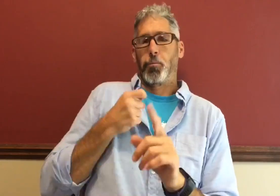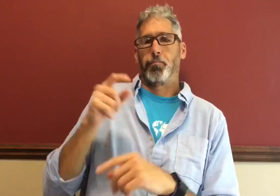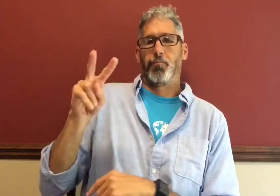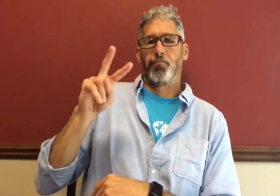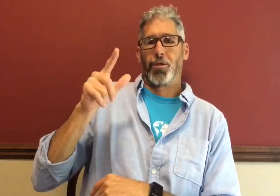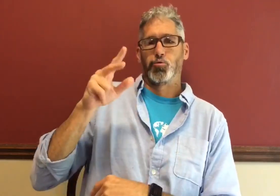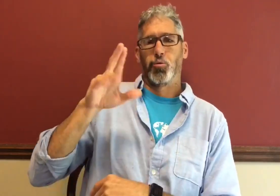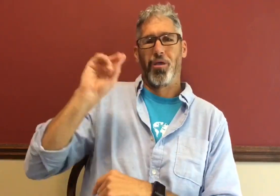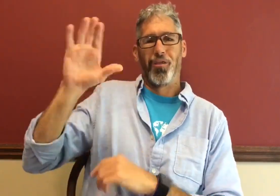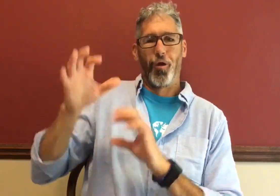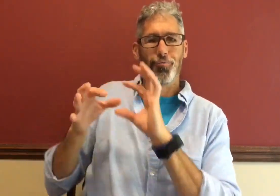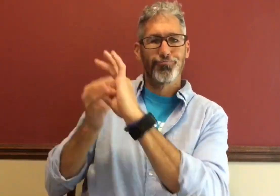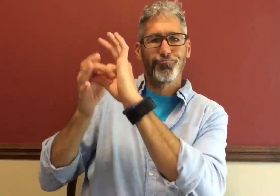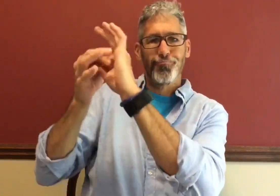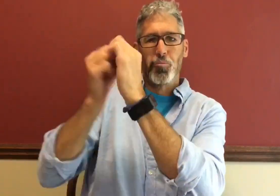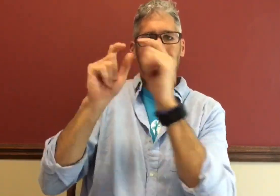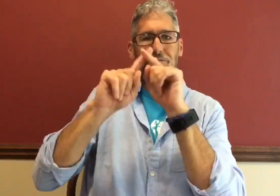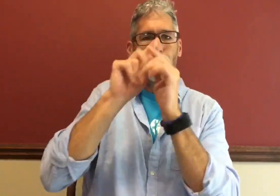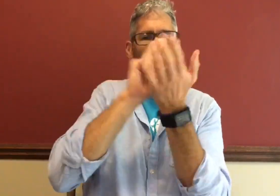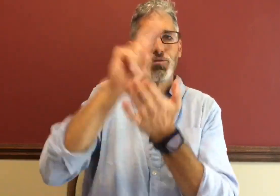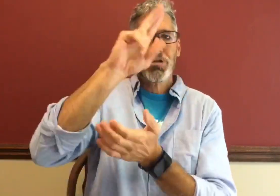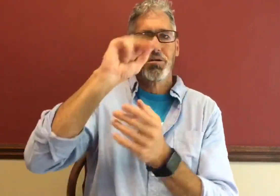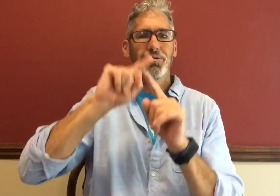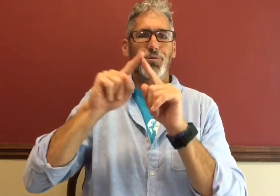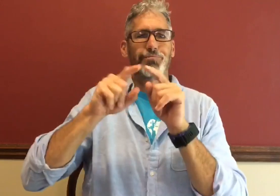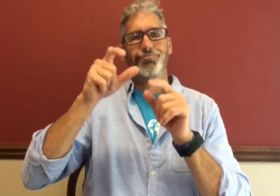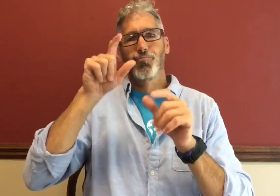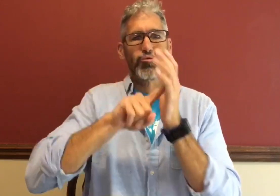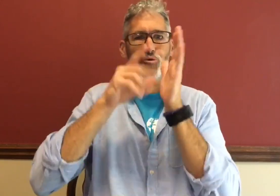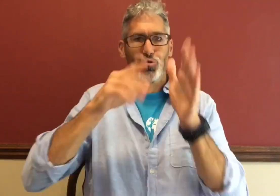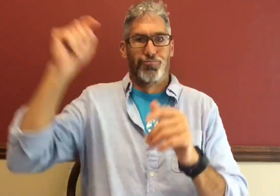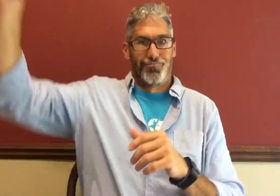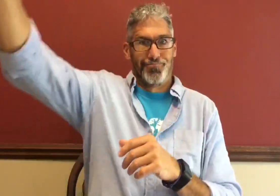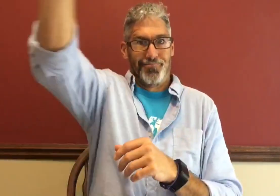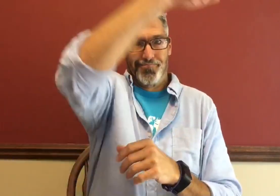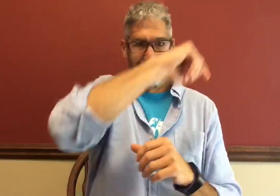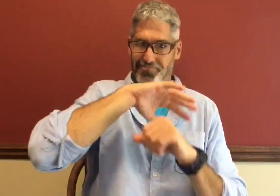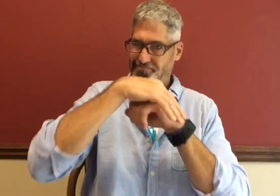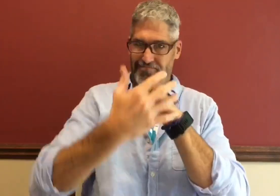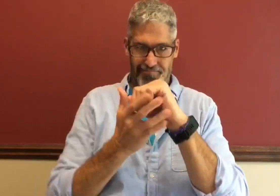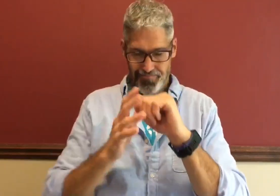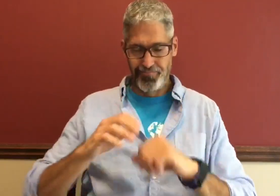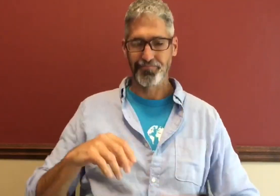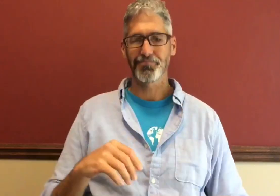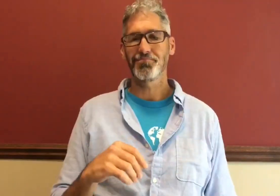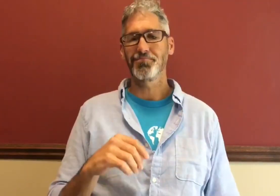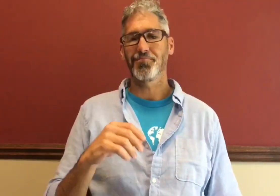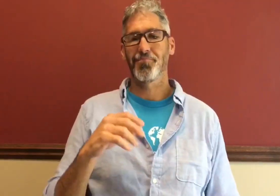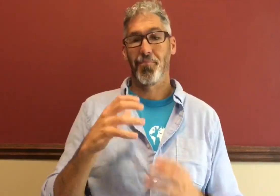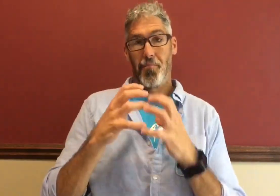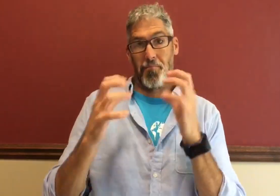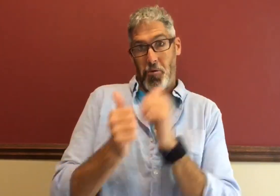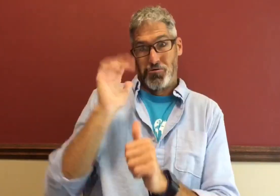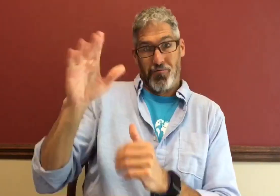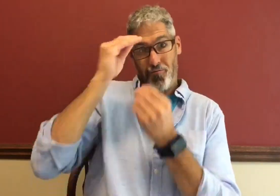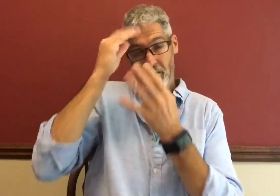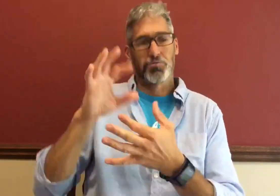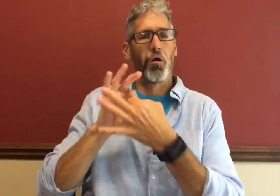VL2 and their connections with different universities and research from around the world. Much of that information is